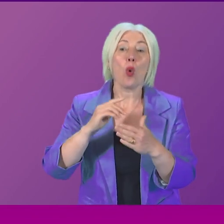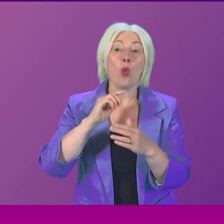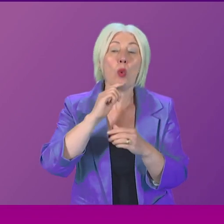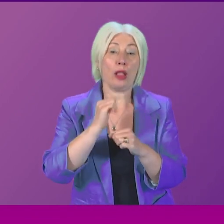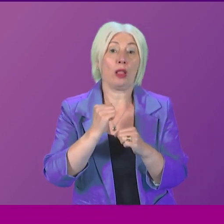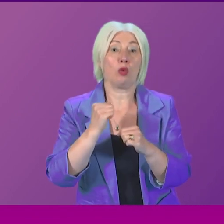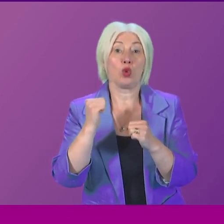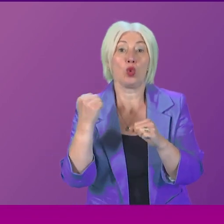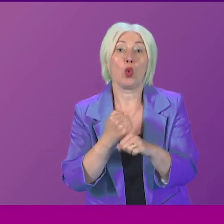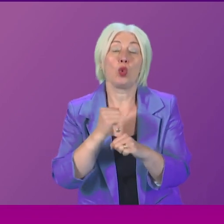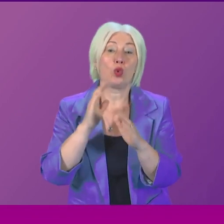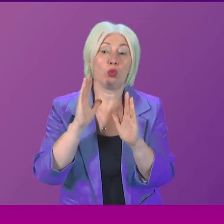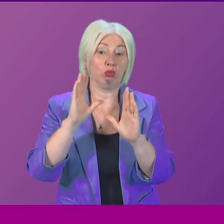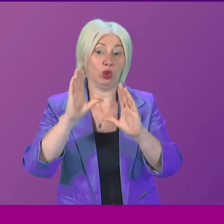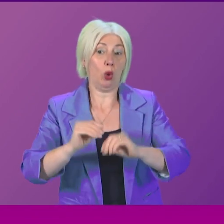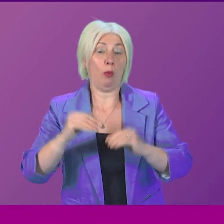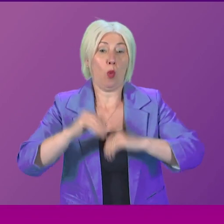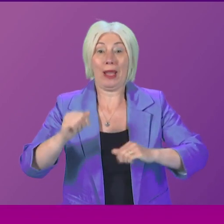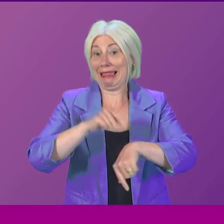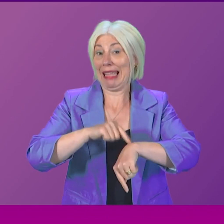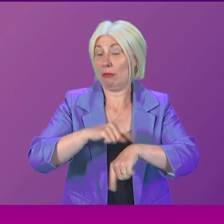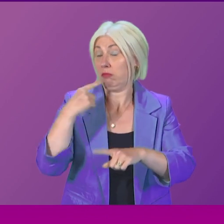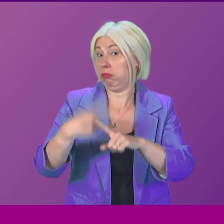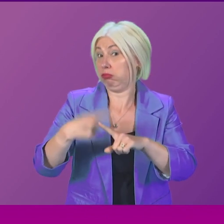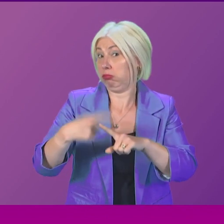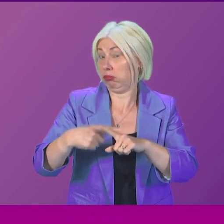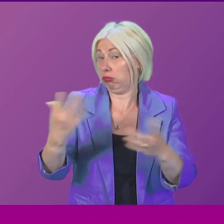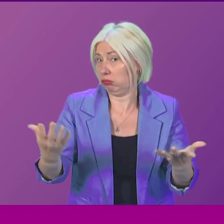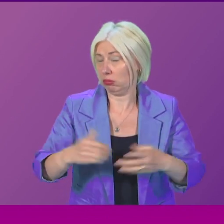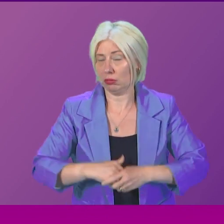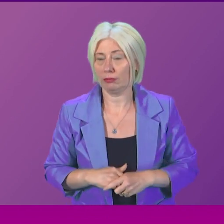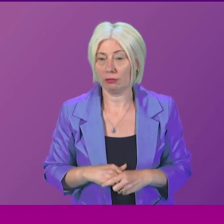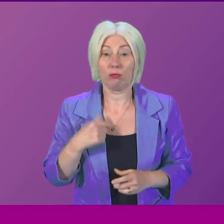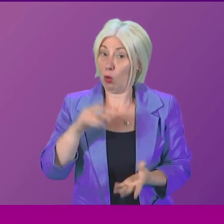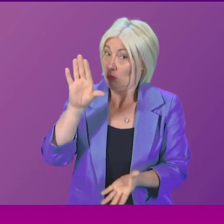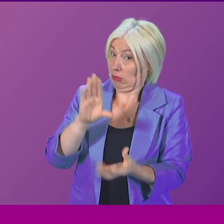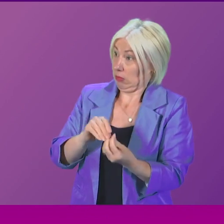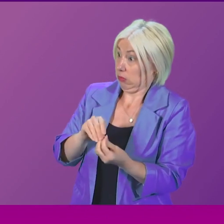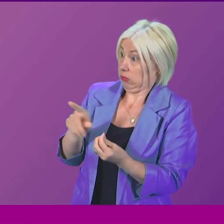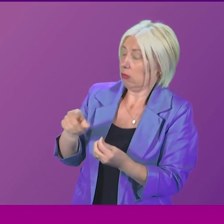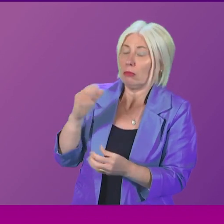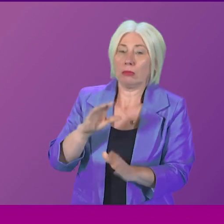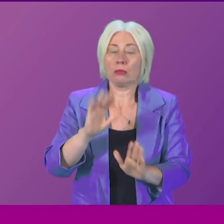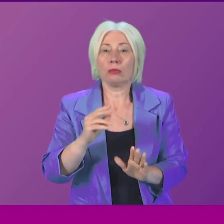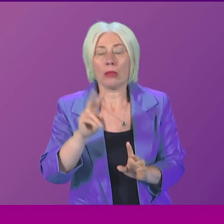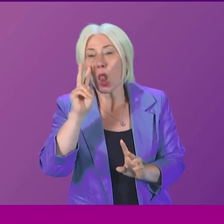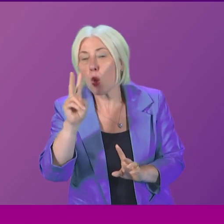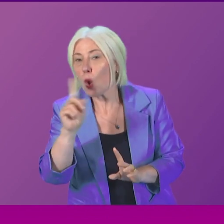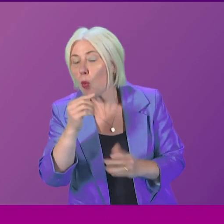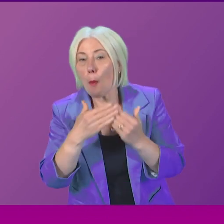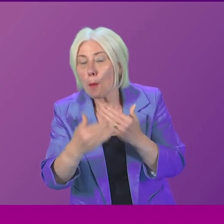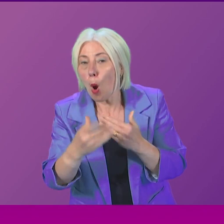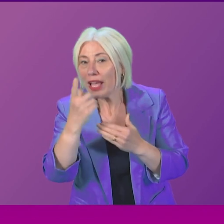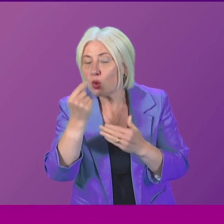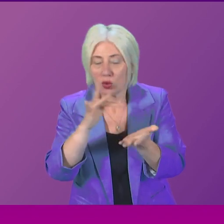waiting times as a matter of urgency? First Minister, precisely. Well, I'm more than happy to look at what more we can do to be